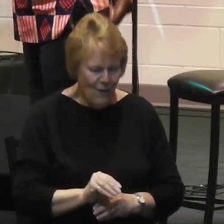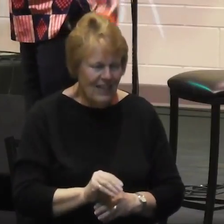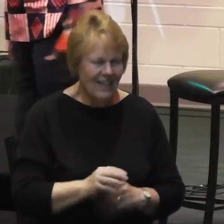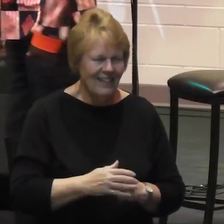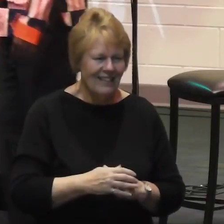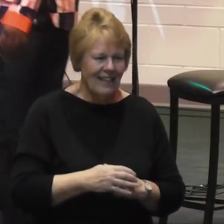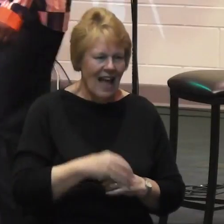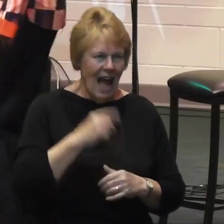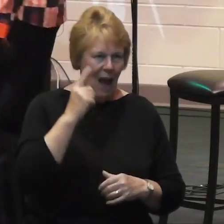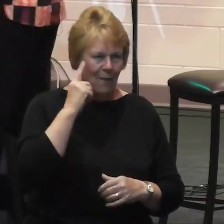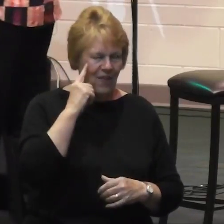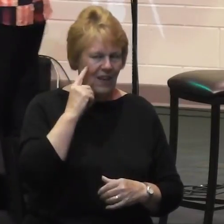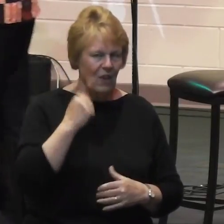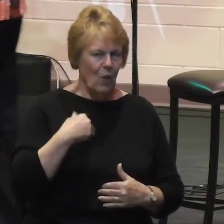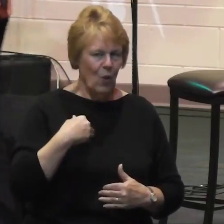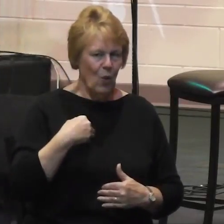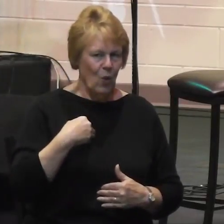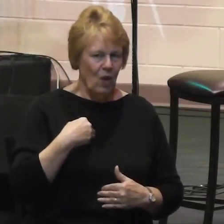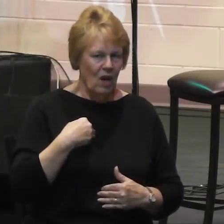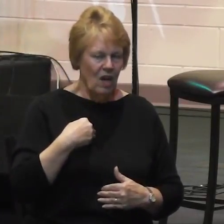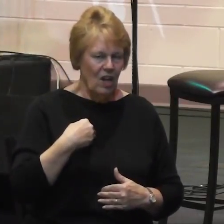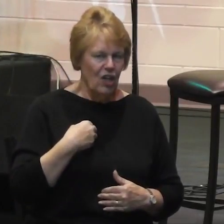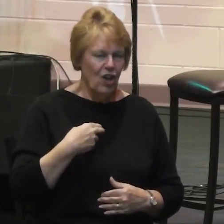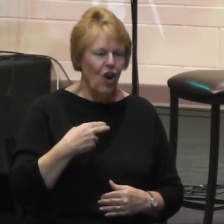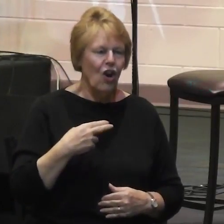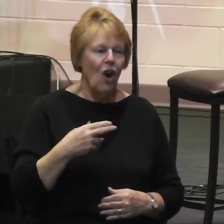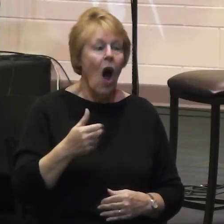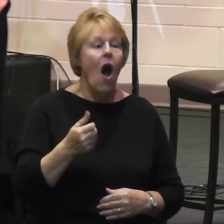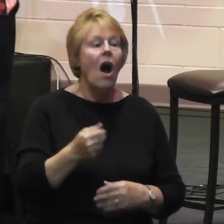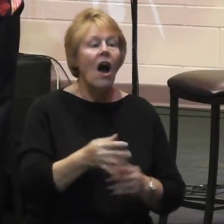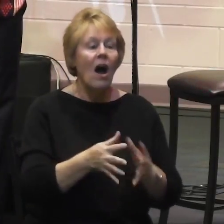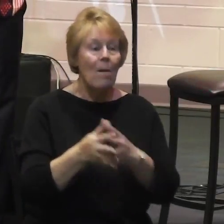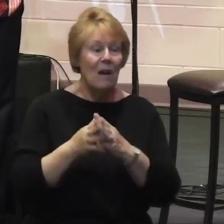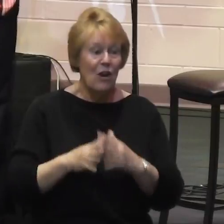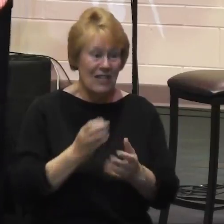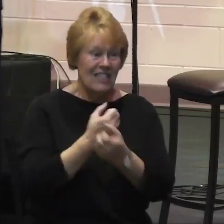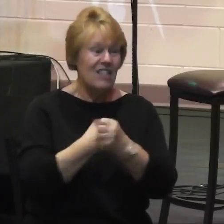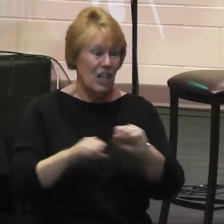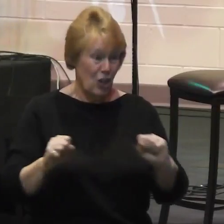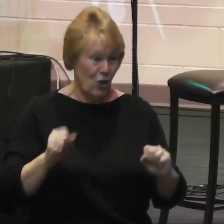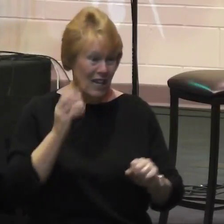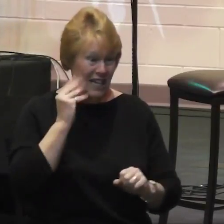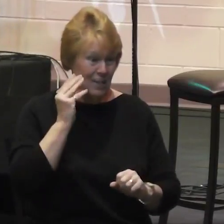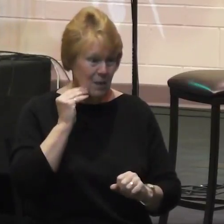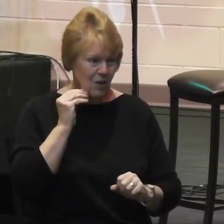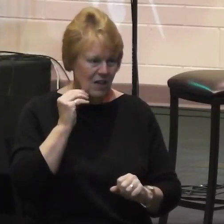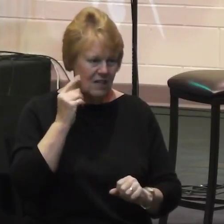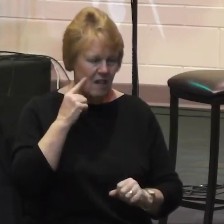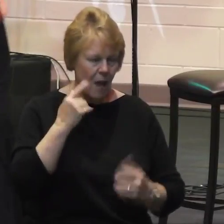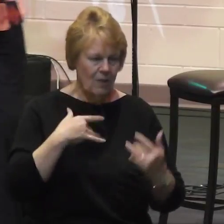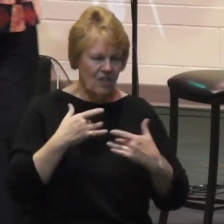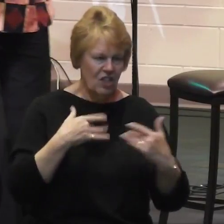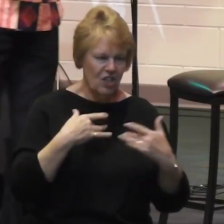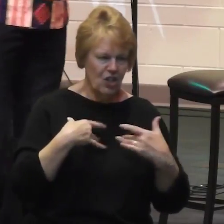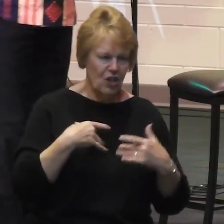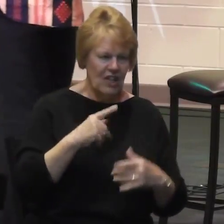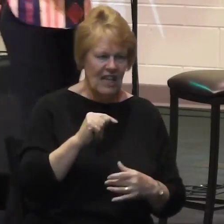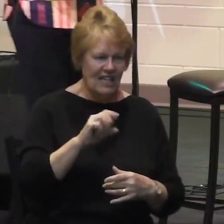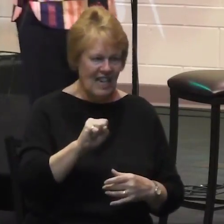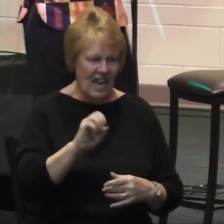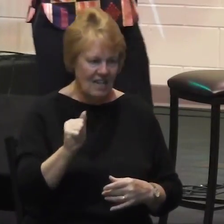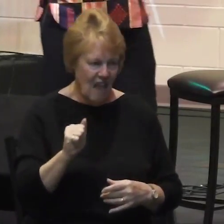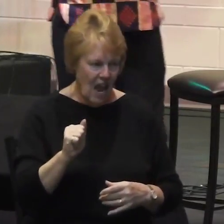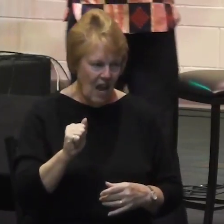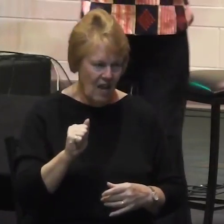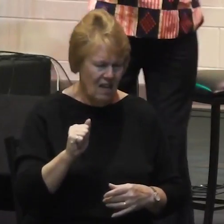security experience. Well, I haven't heard any of that, you know. Little did I know that the TSA was changing their roles.